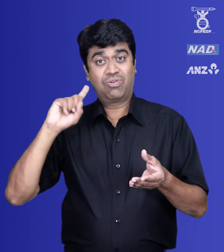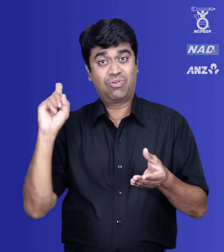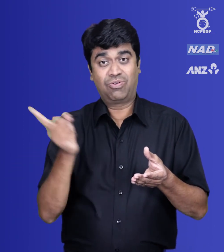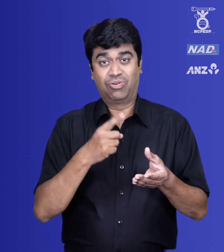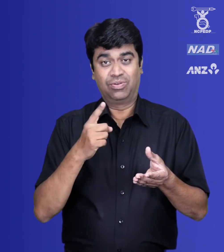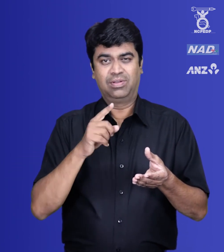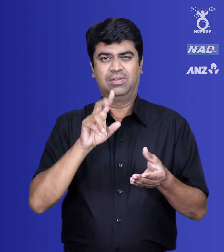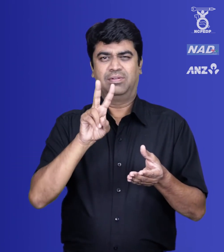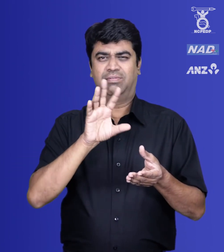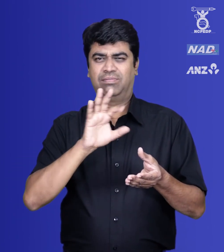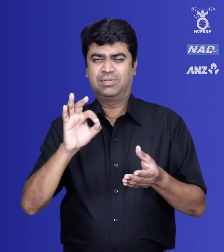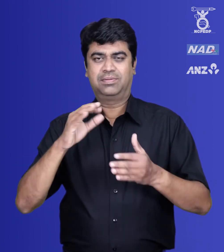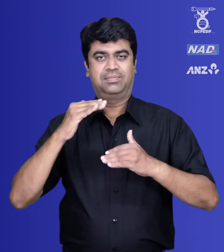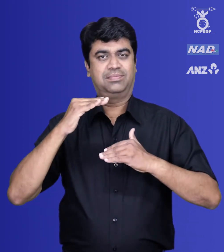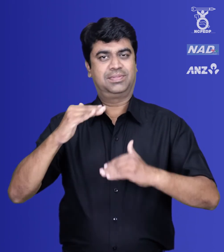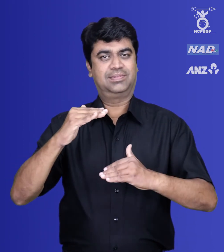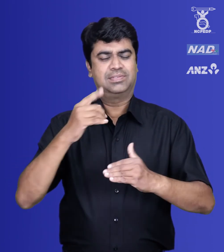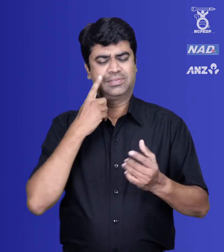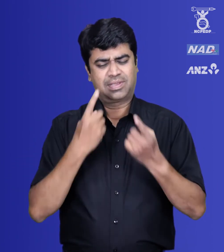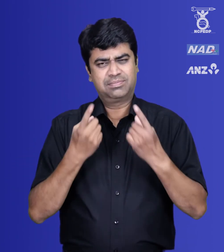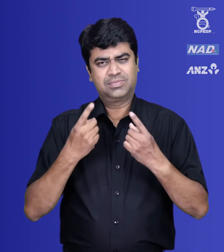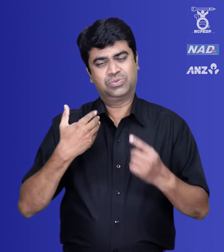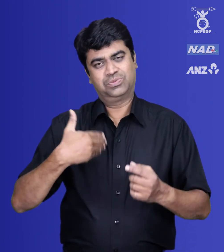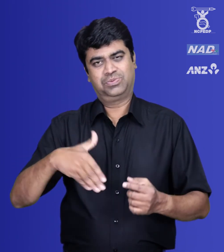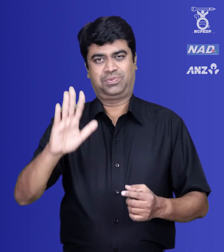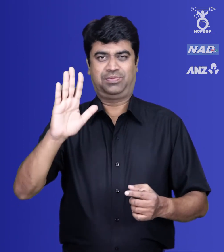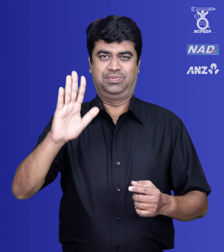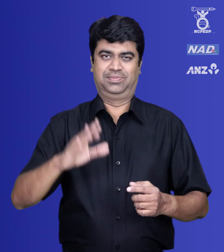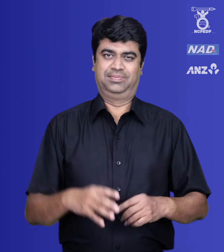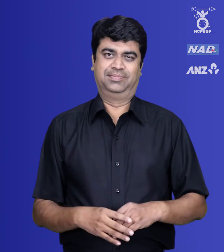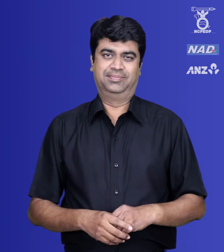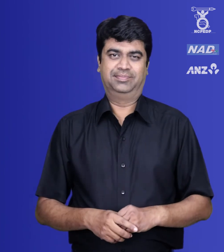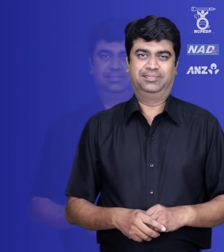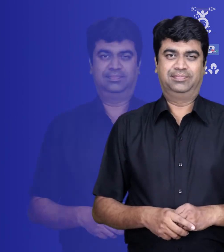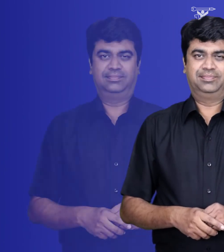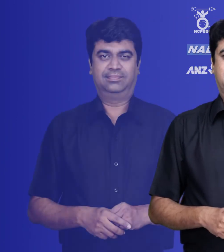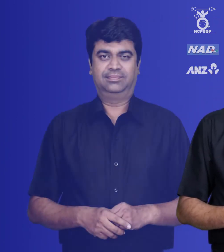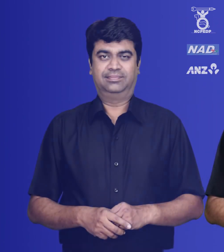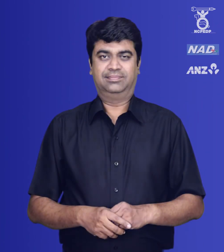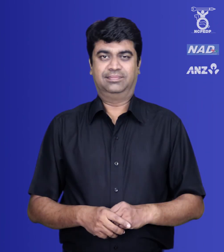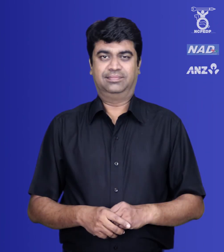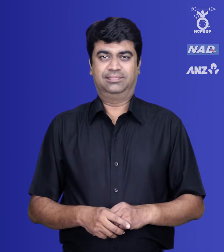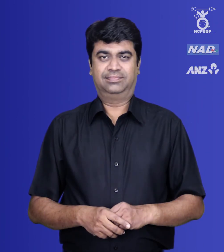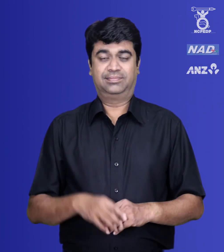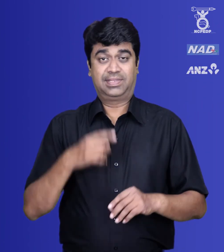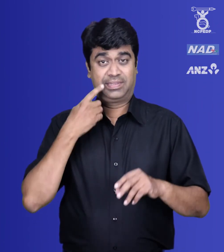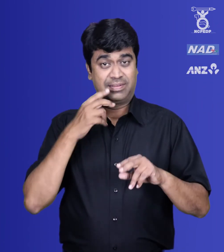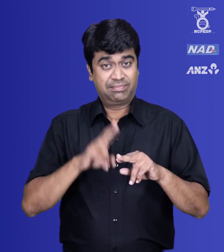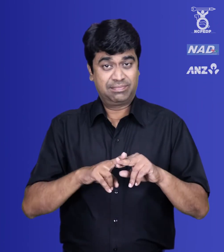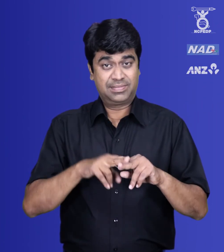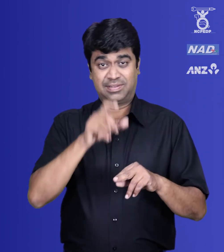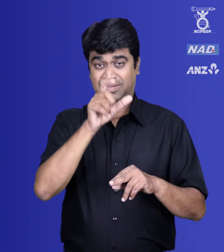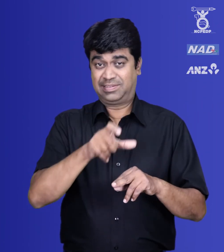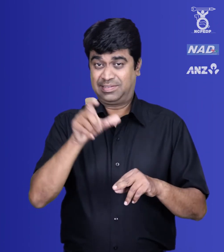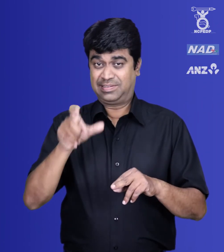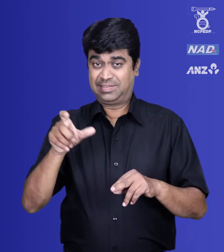complaint shall be inquired within two weeks of its registration. 26 – the